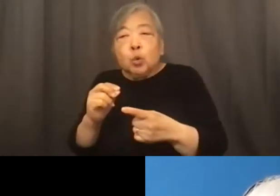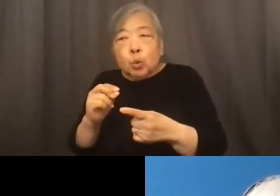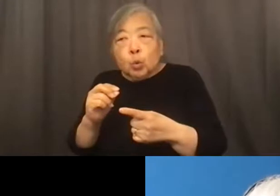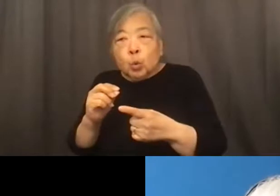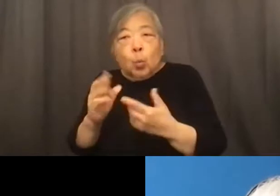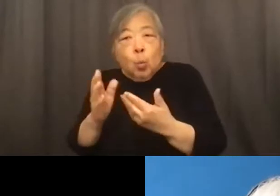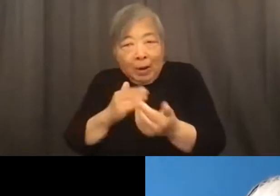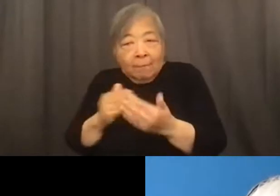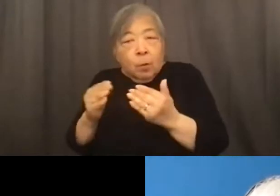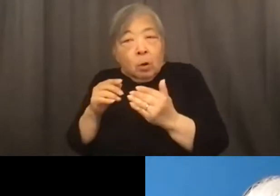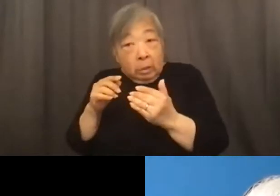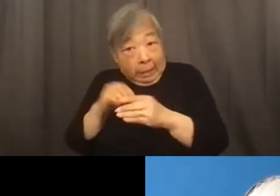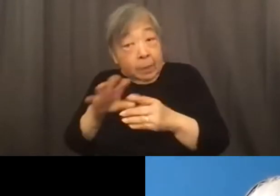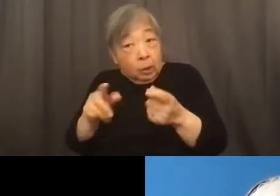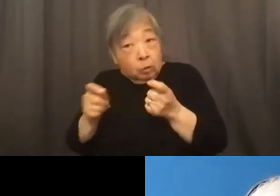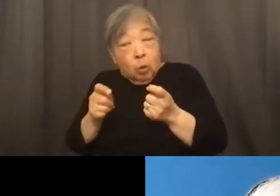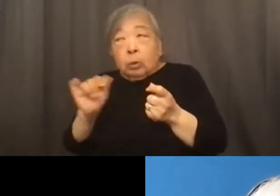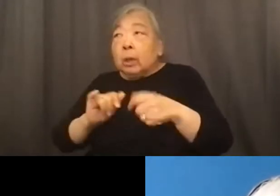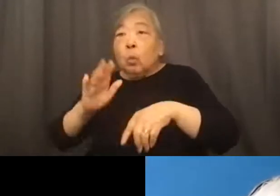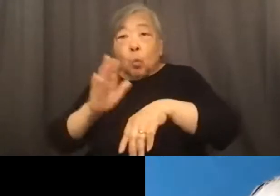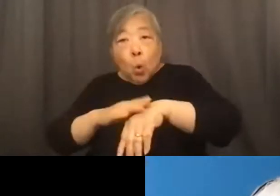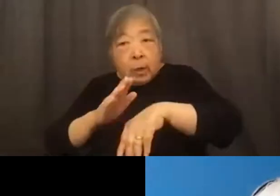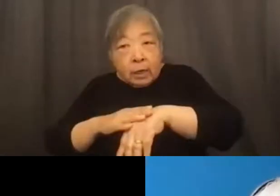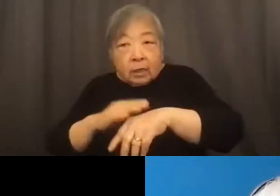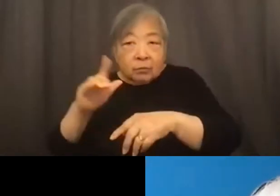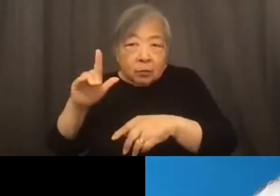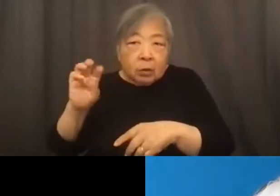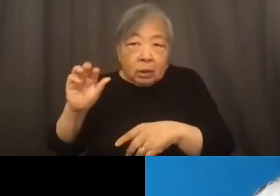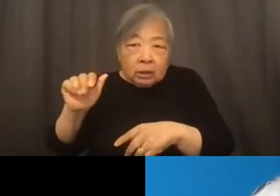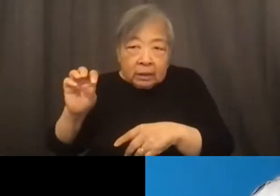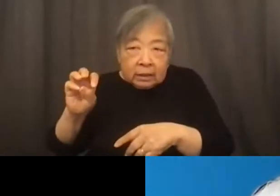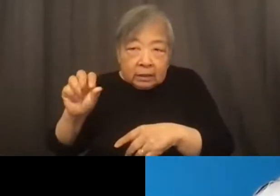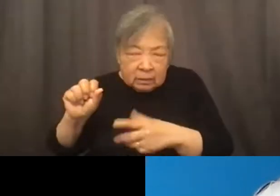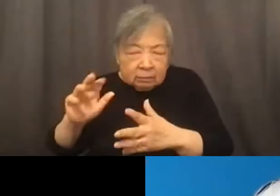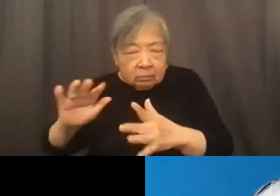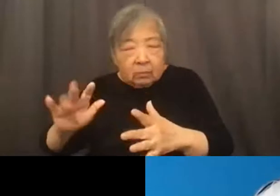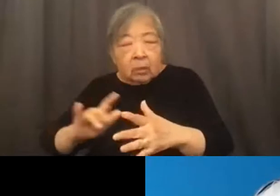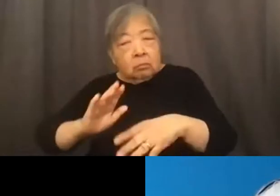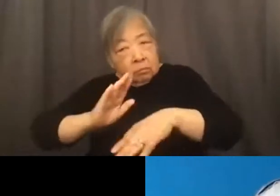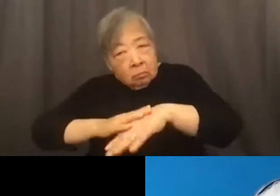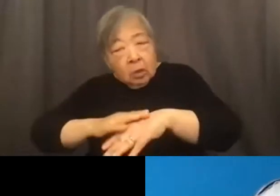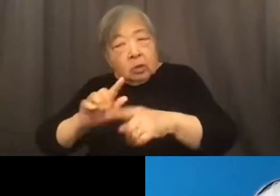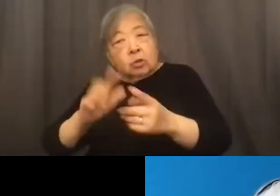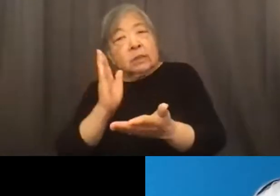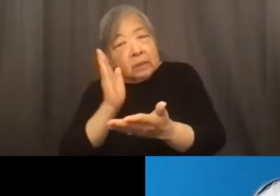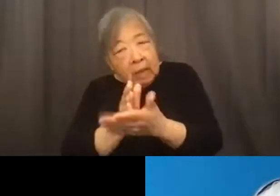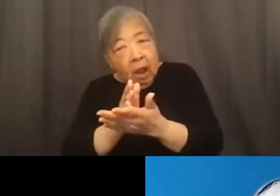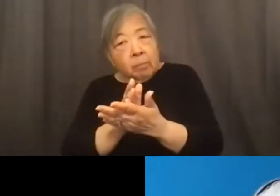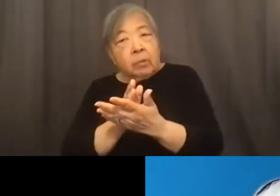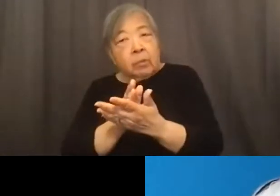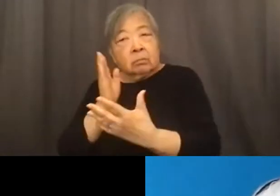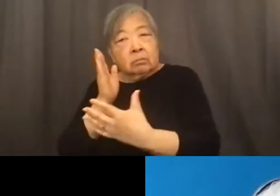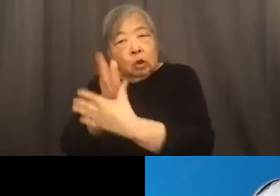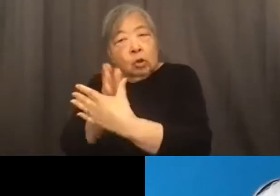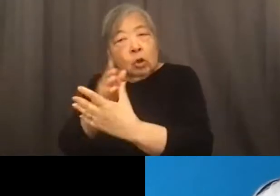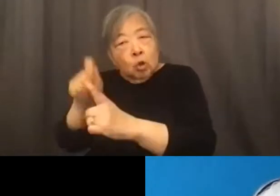control, such as warnings under leases, et cetera, in order to stop the harassment. That's the